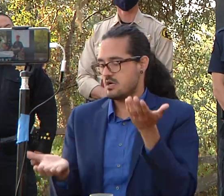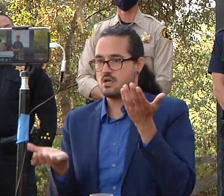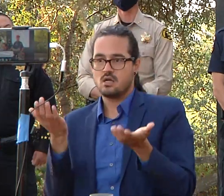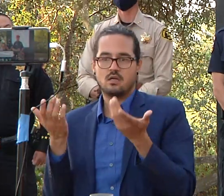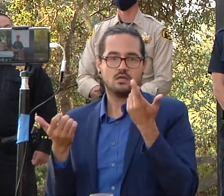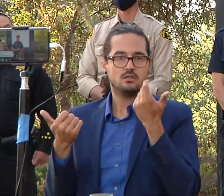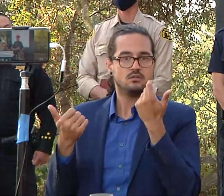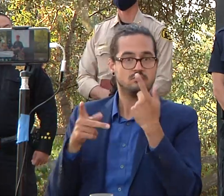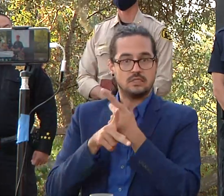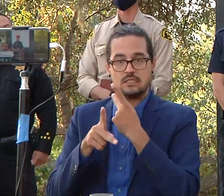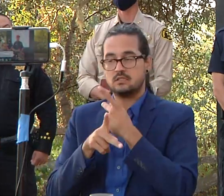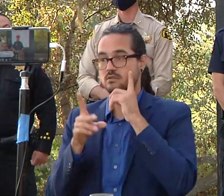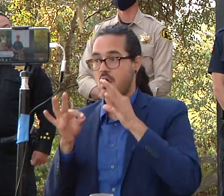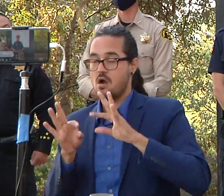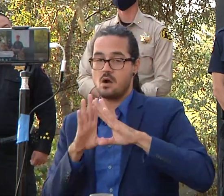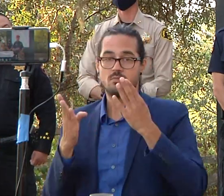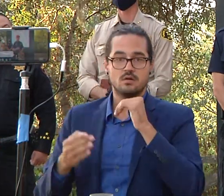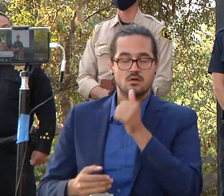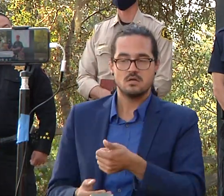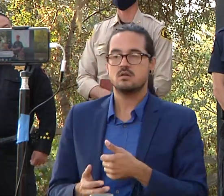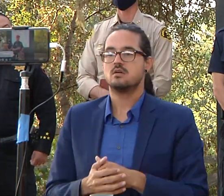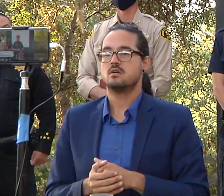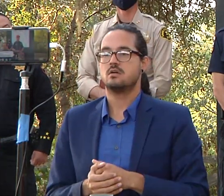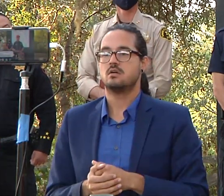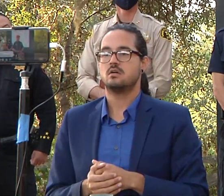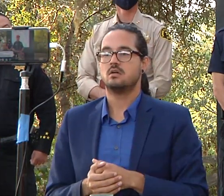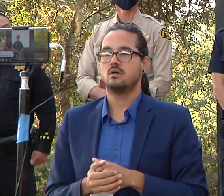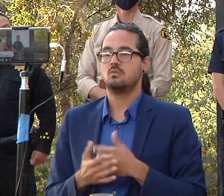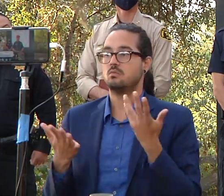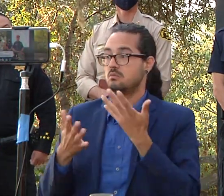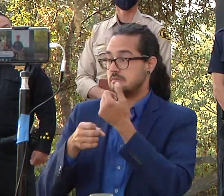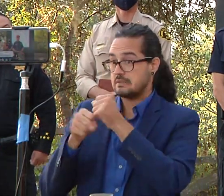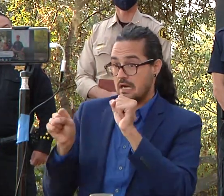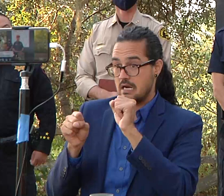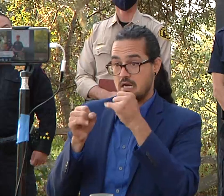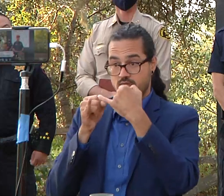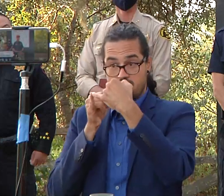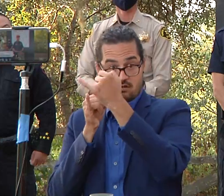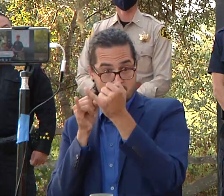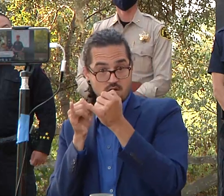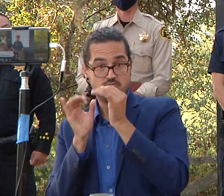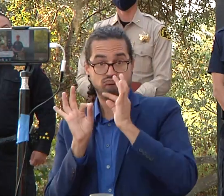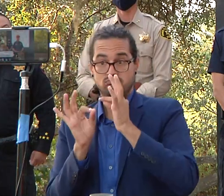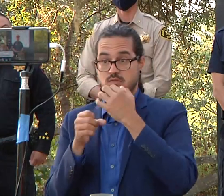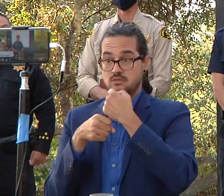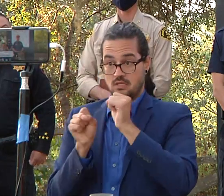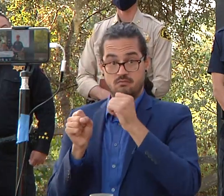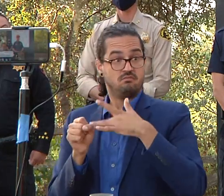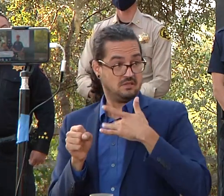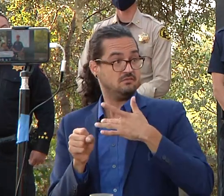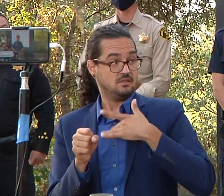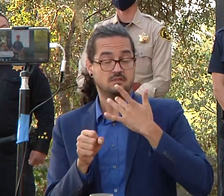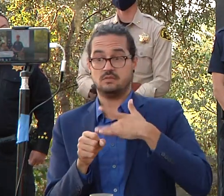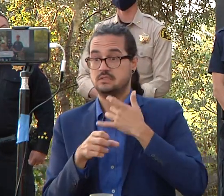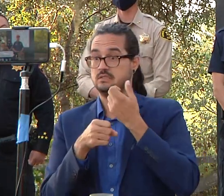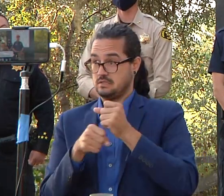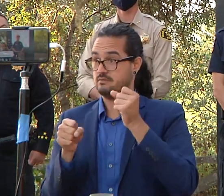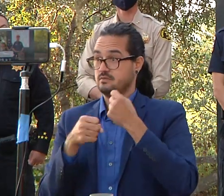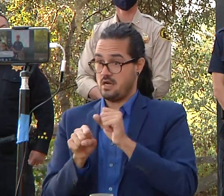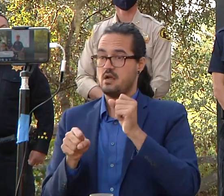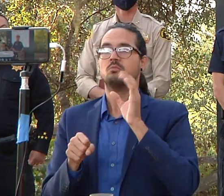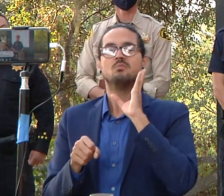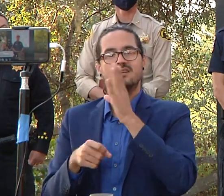safe the line will hold and will be safe then we will advise accordingly the sheriff's office and work